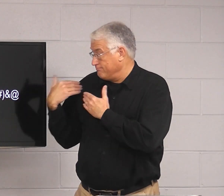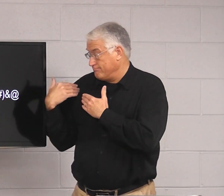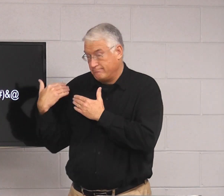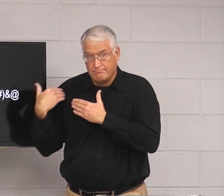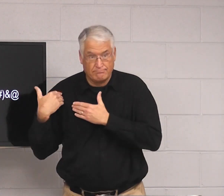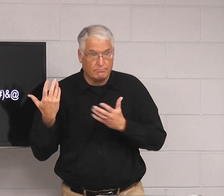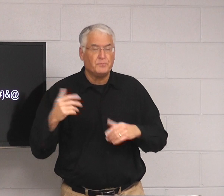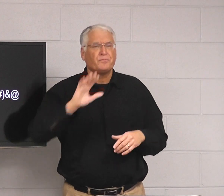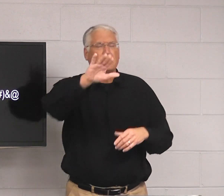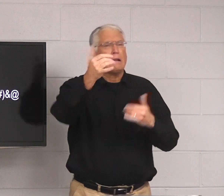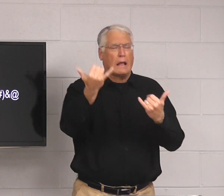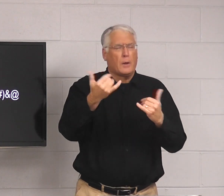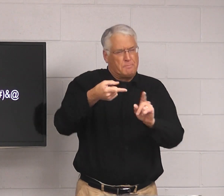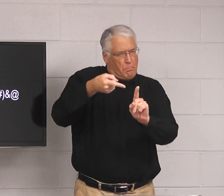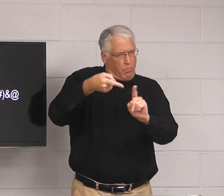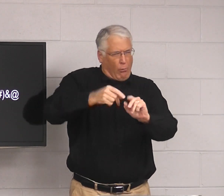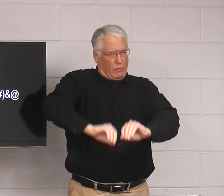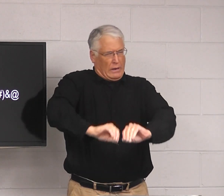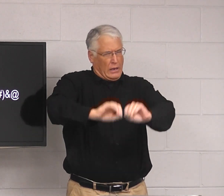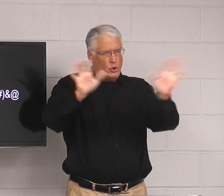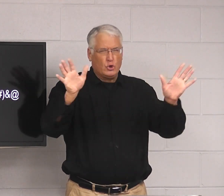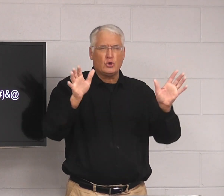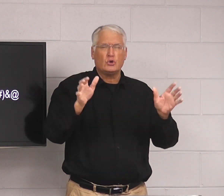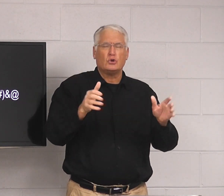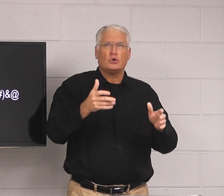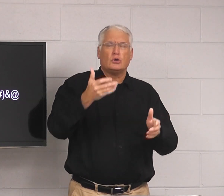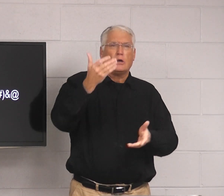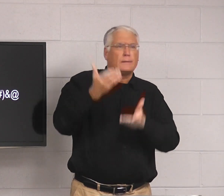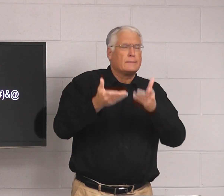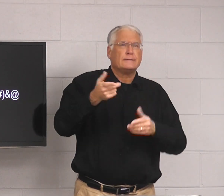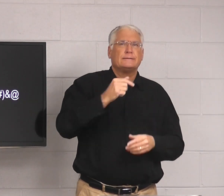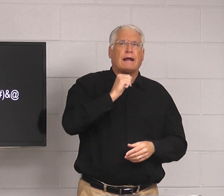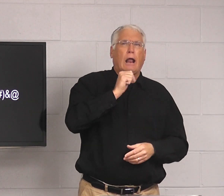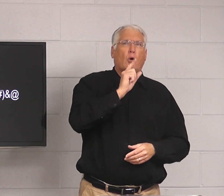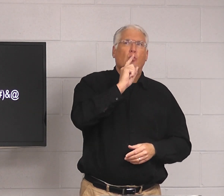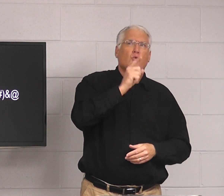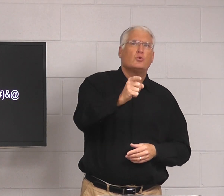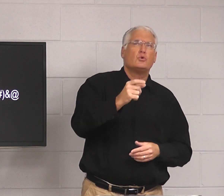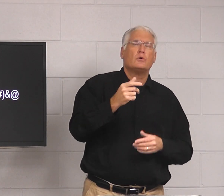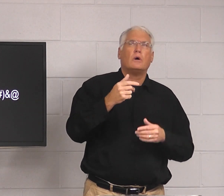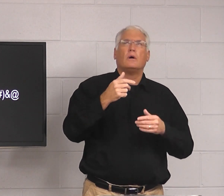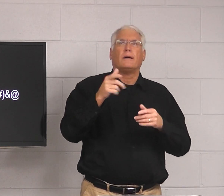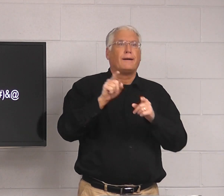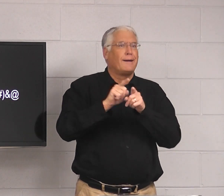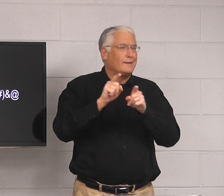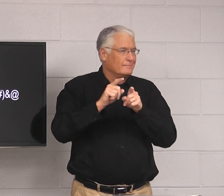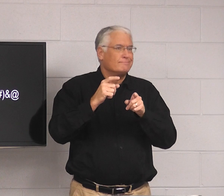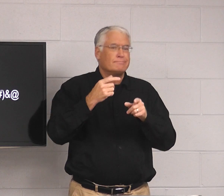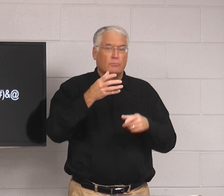we, as Christians, are responsible. But now, the point I want to make clear is that maybe you're not sure,